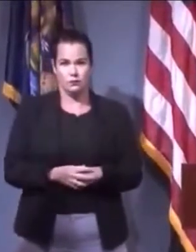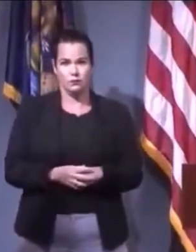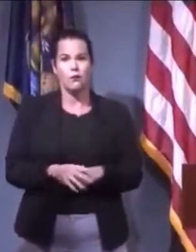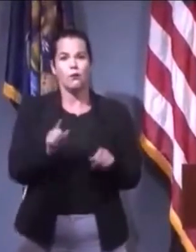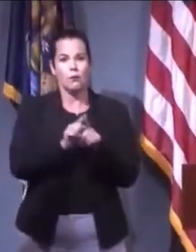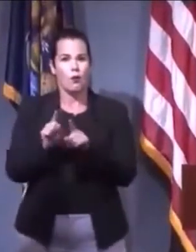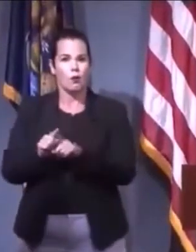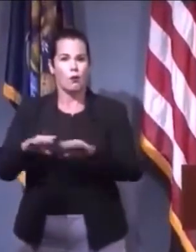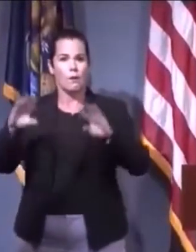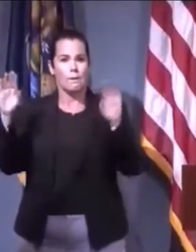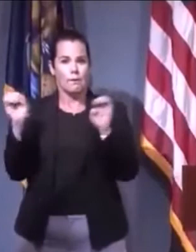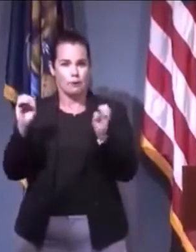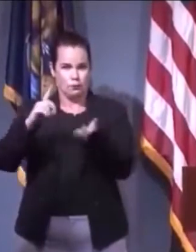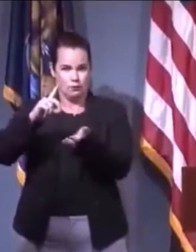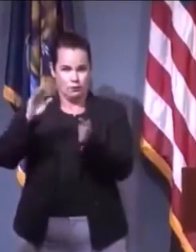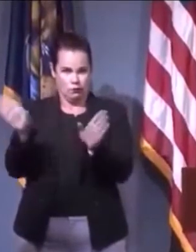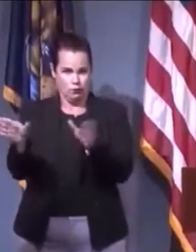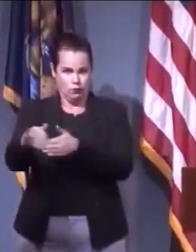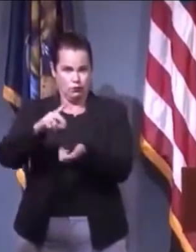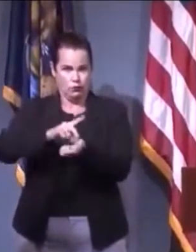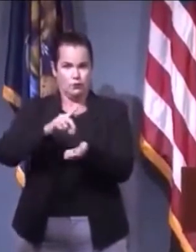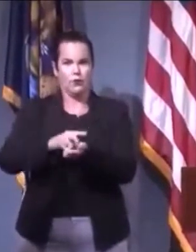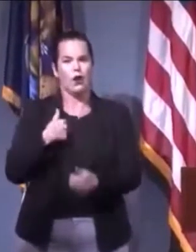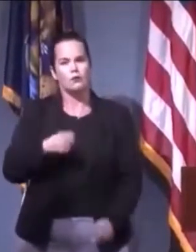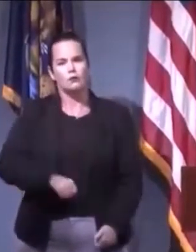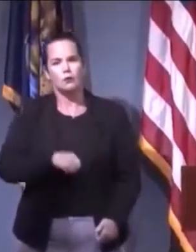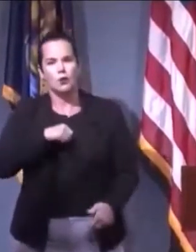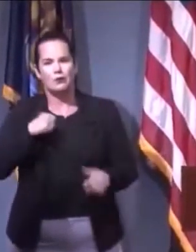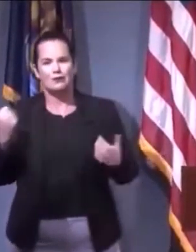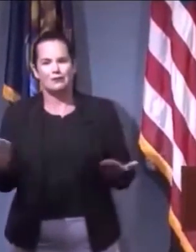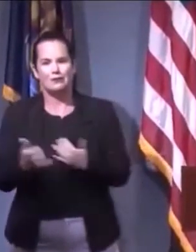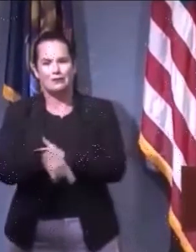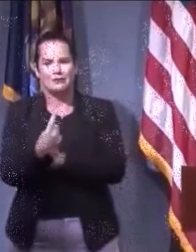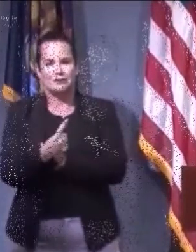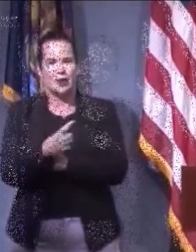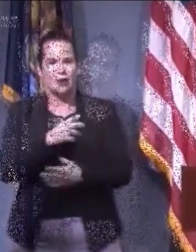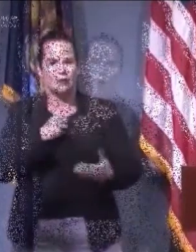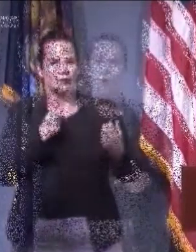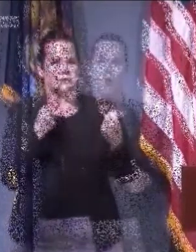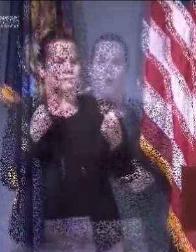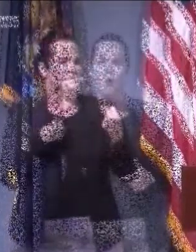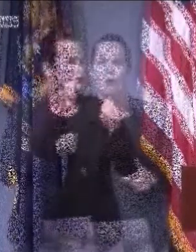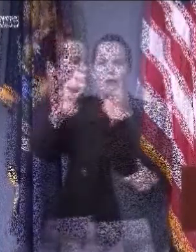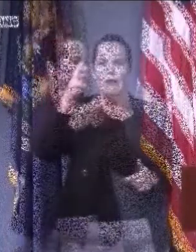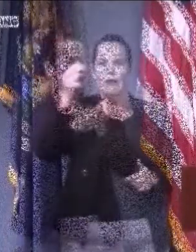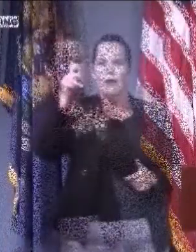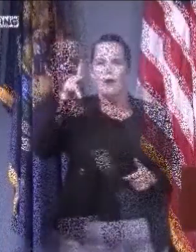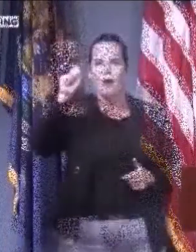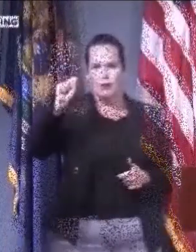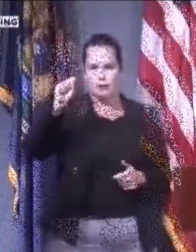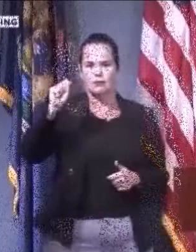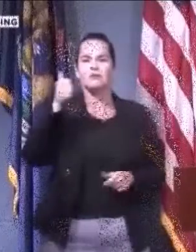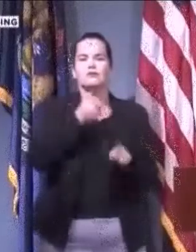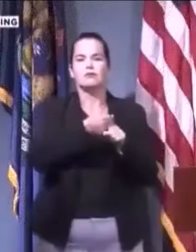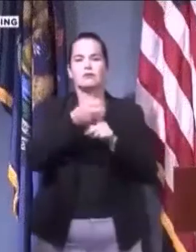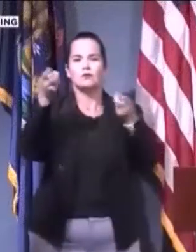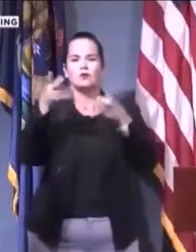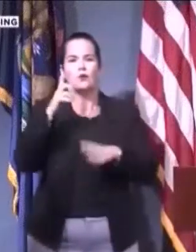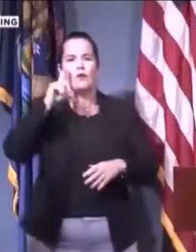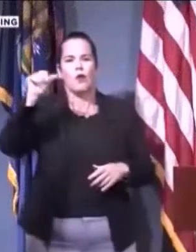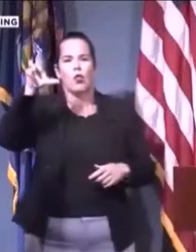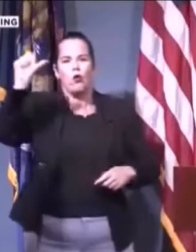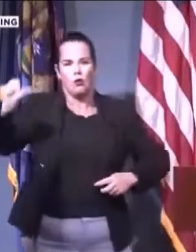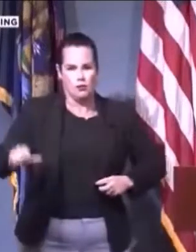And, uh, there was a black dean from a college and a white dean from a college. She was really stacking up the,